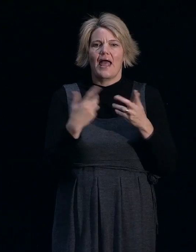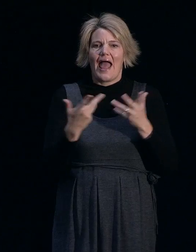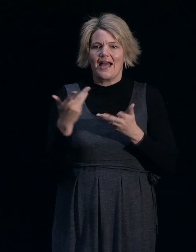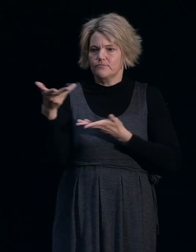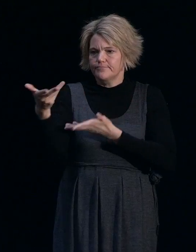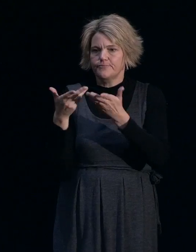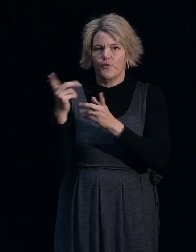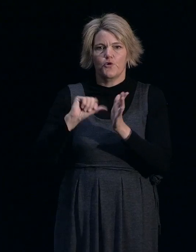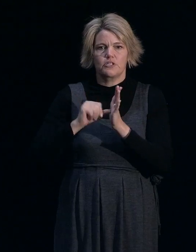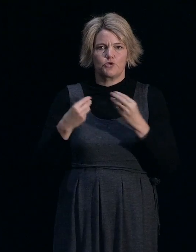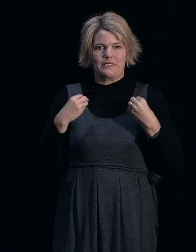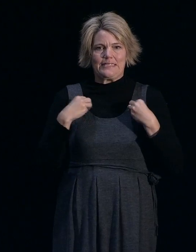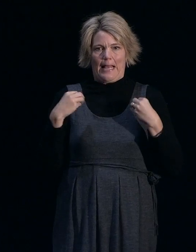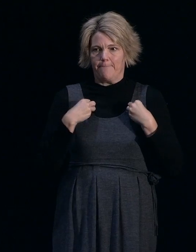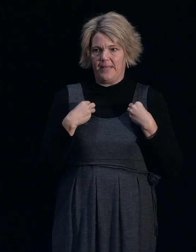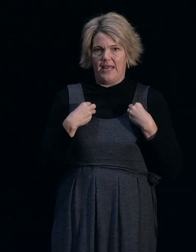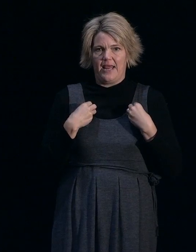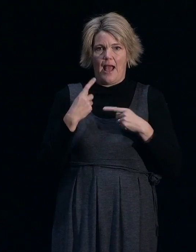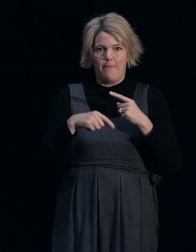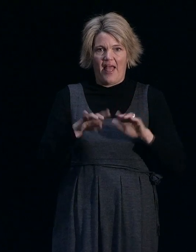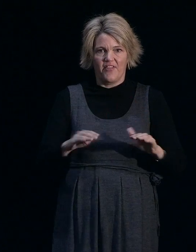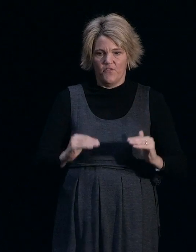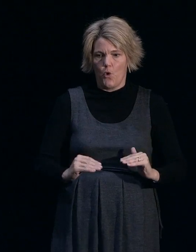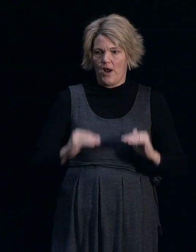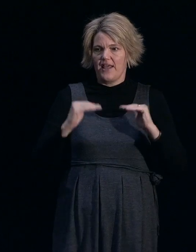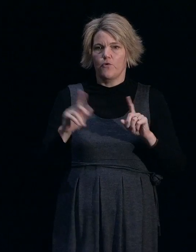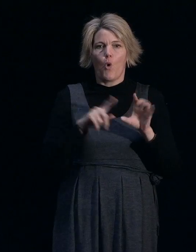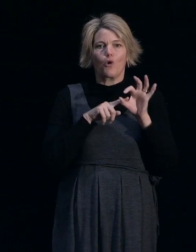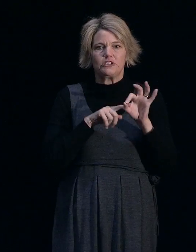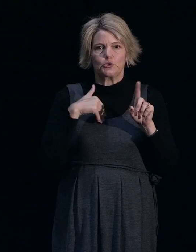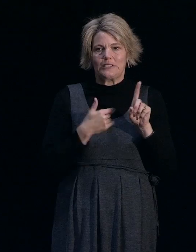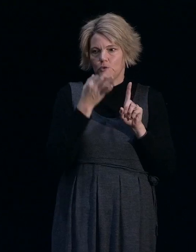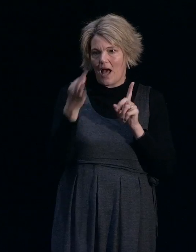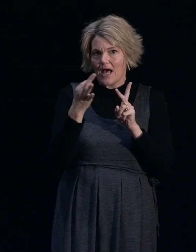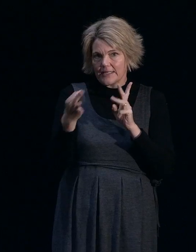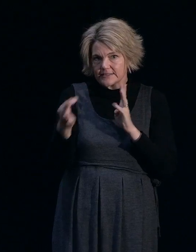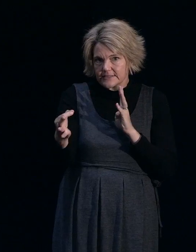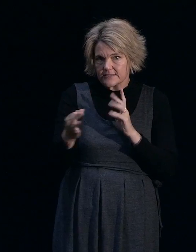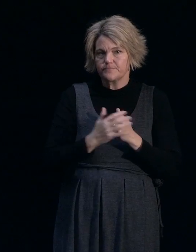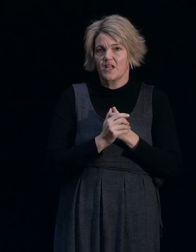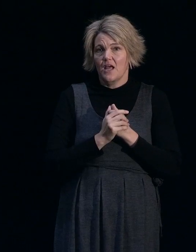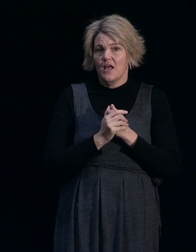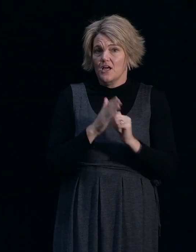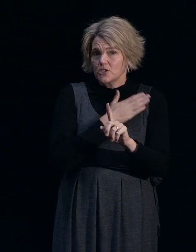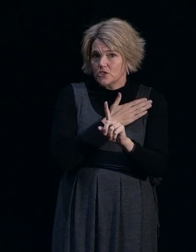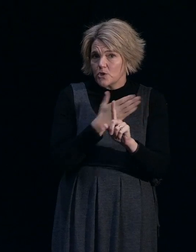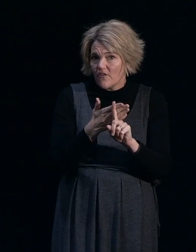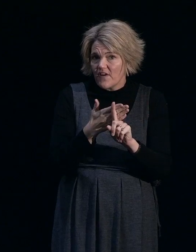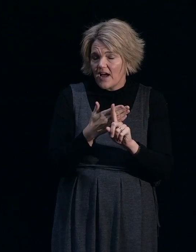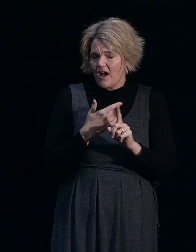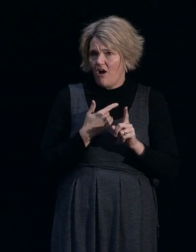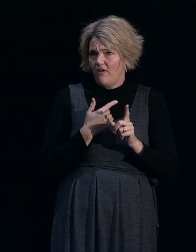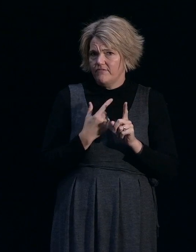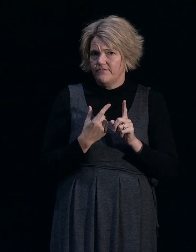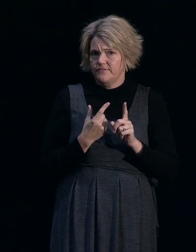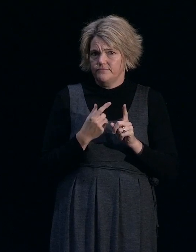floor levels and what questions you need to ask them. From what I ascertain so far, it seems to be the floor levels of